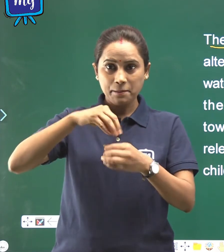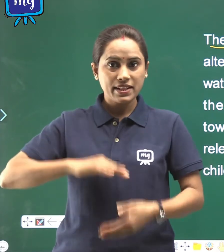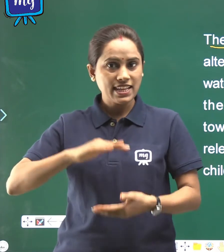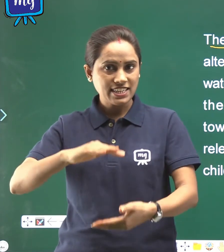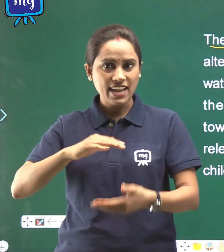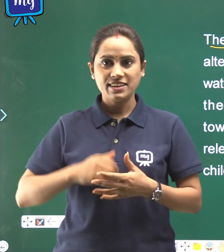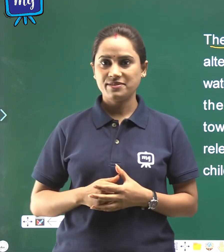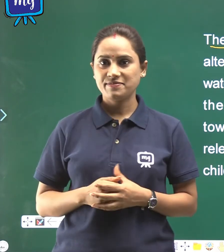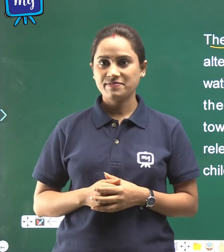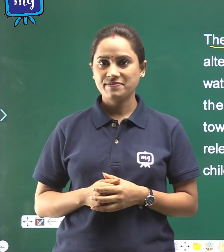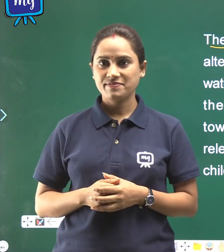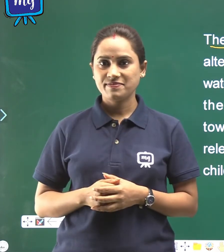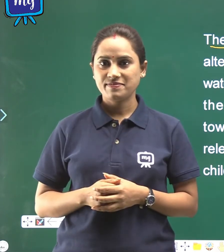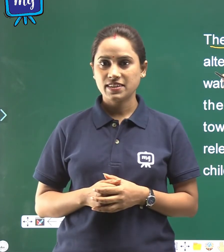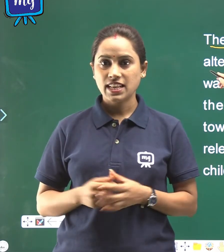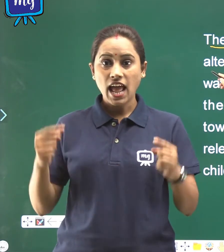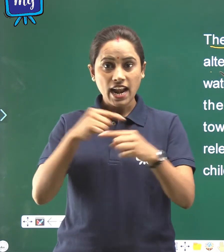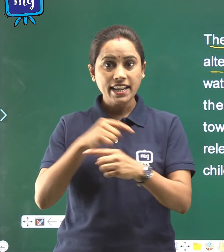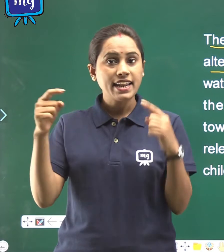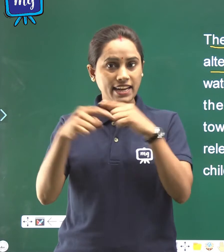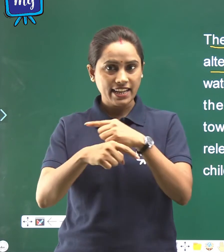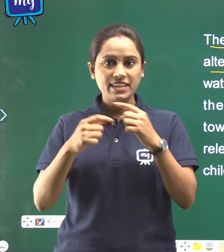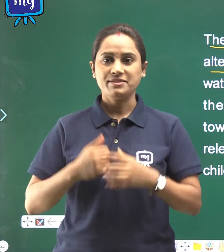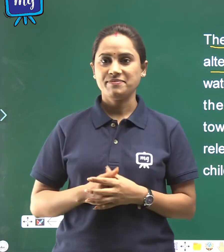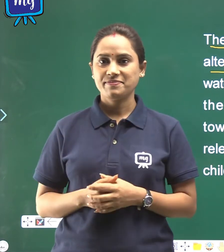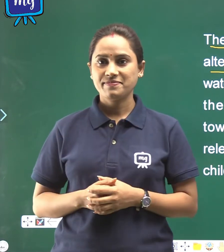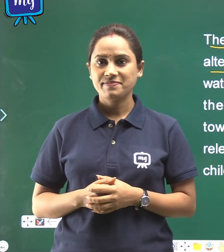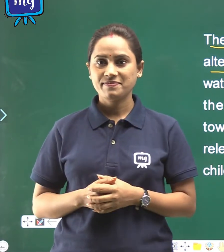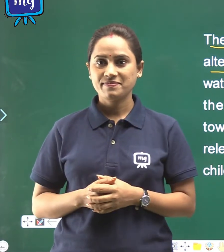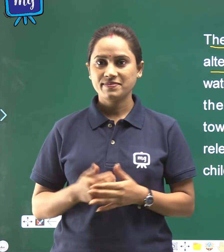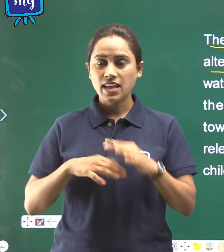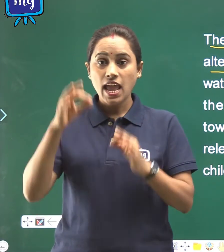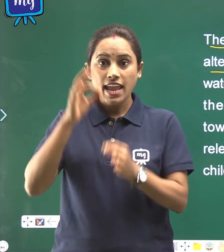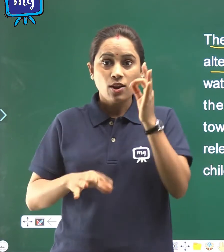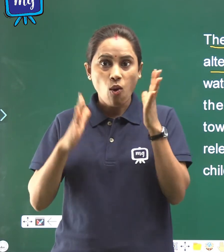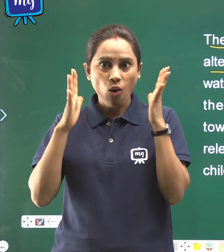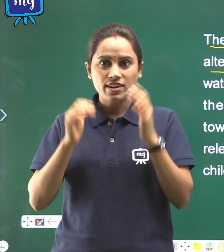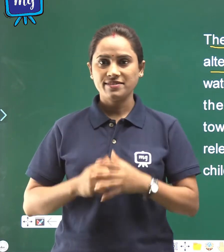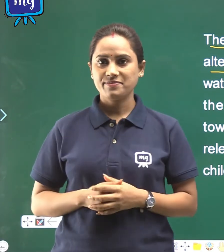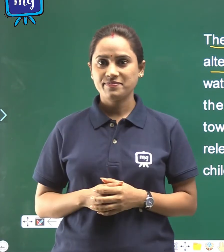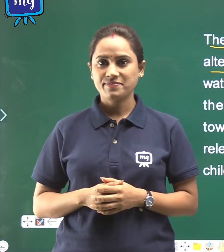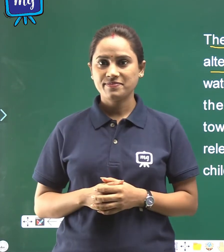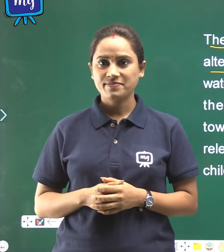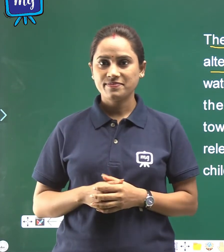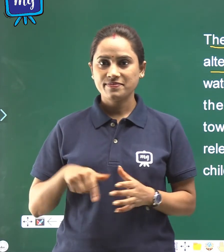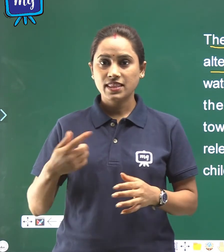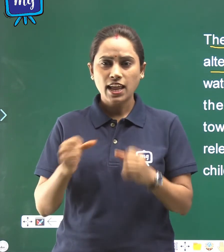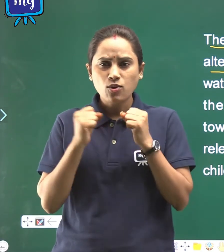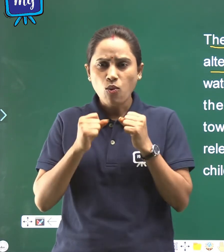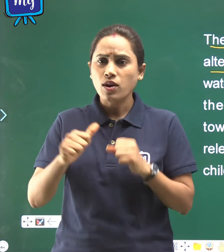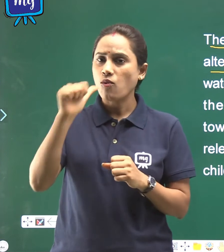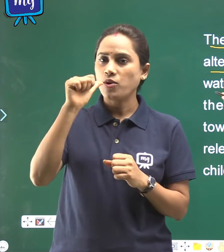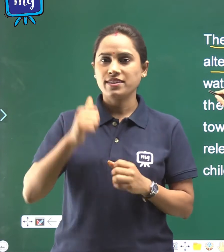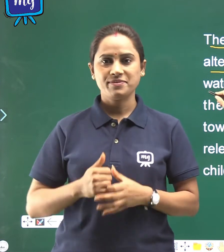alternately in hot and cold